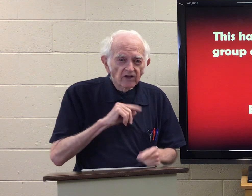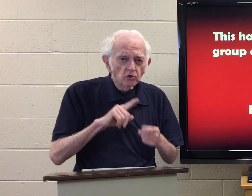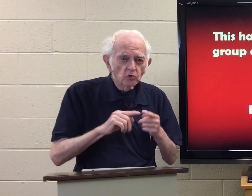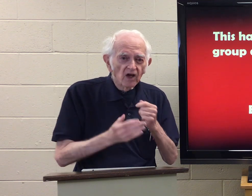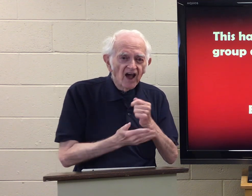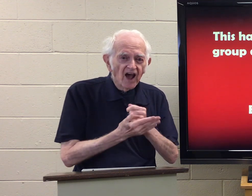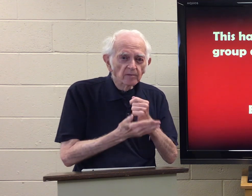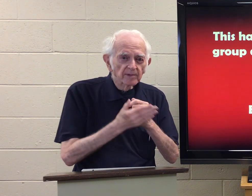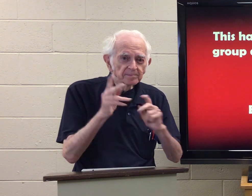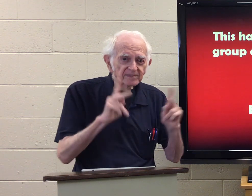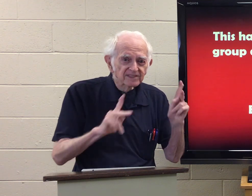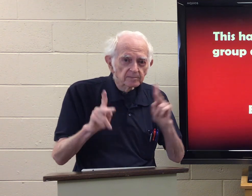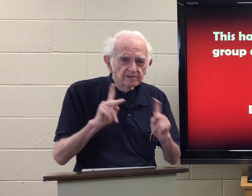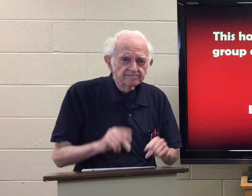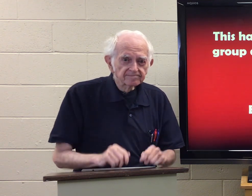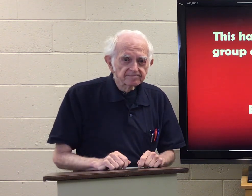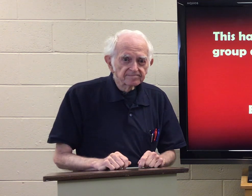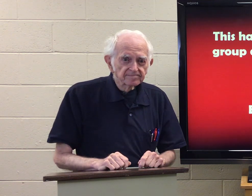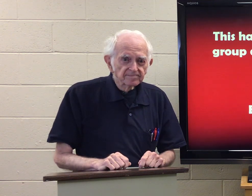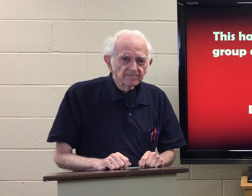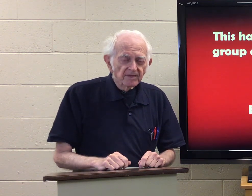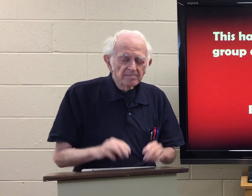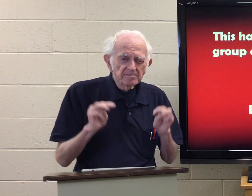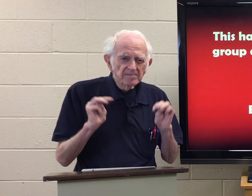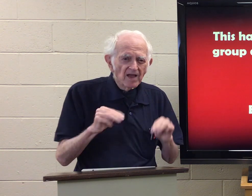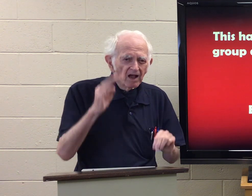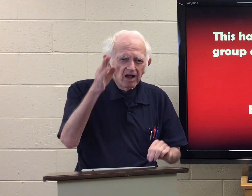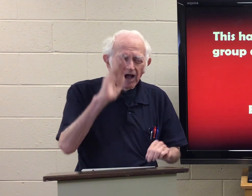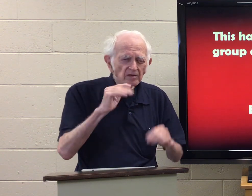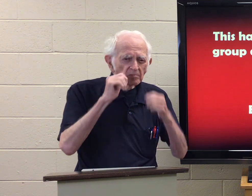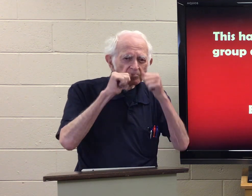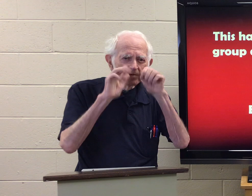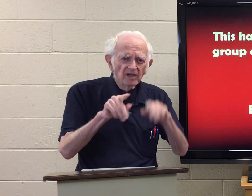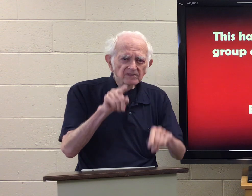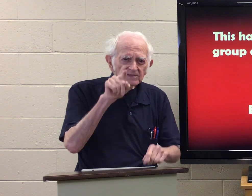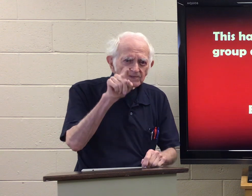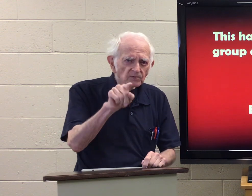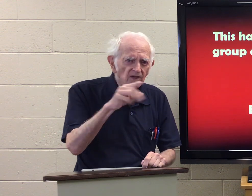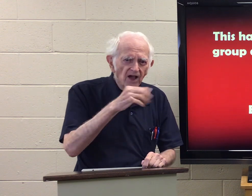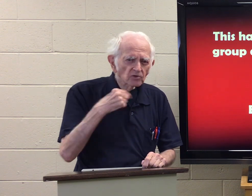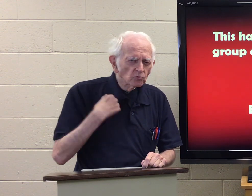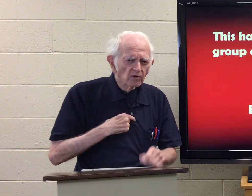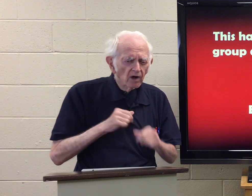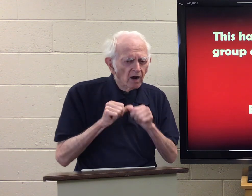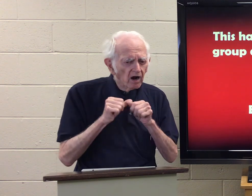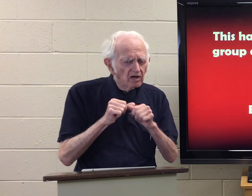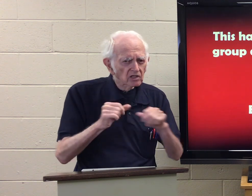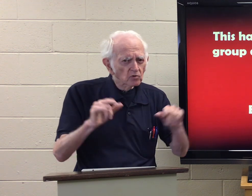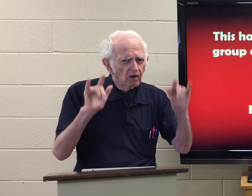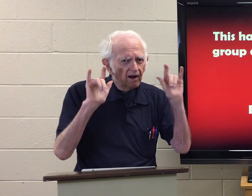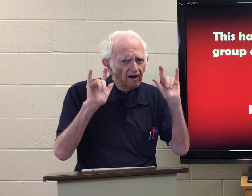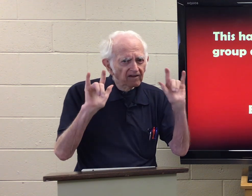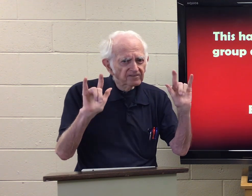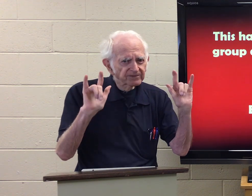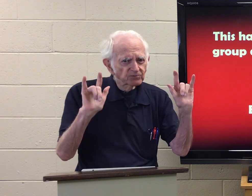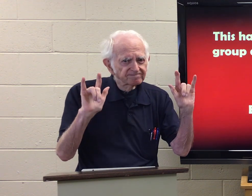praise the Lord and help by praising the Lord and helping people. May God bless you and we continue to love you.